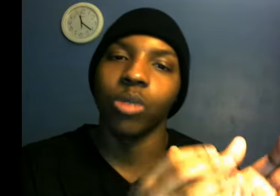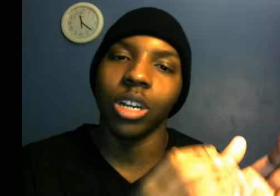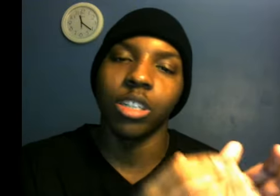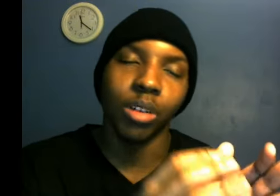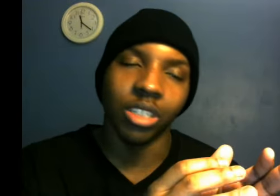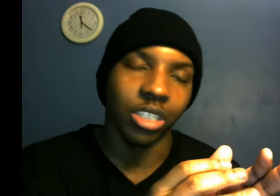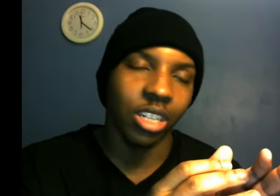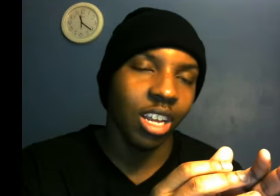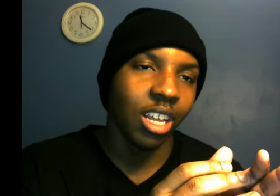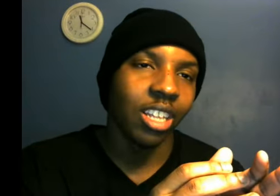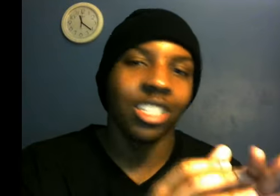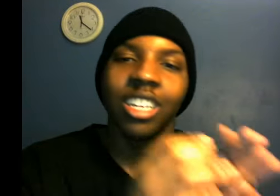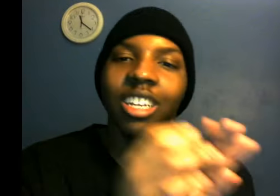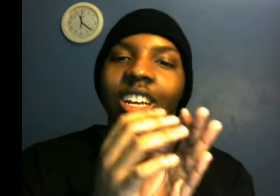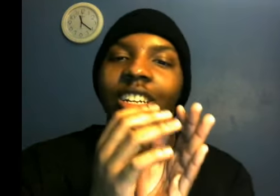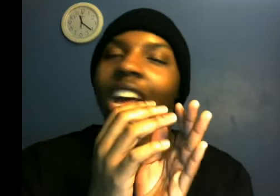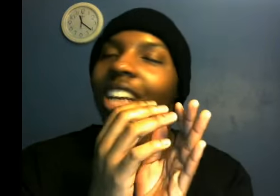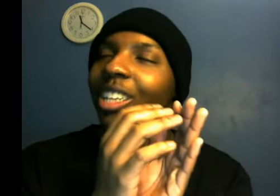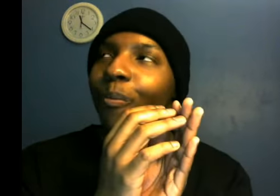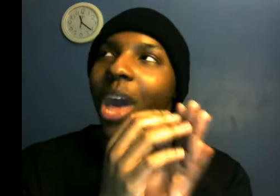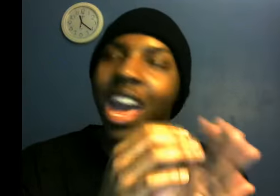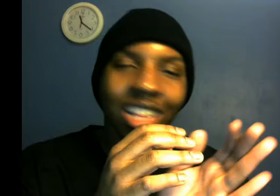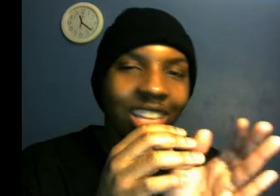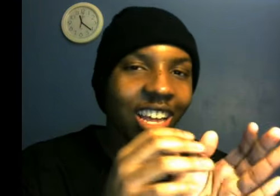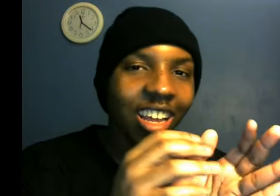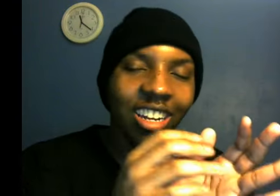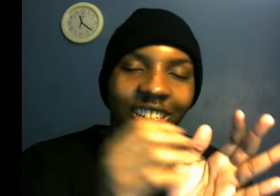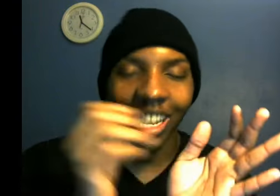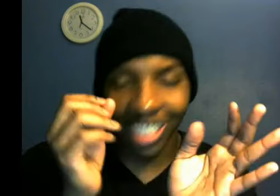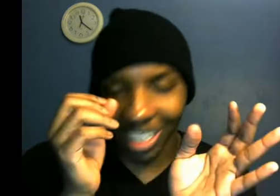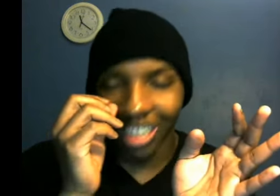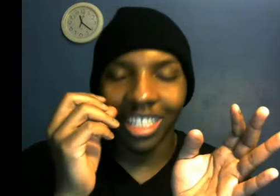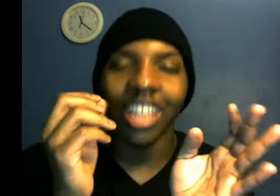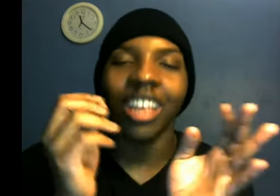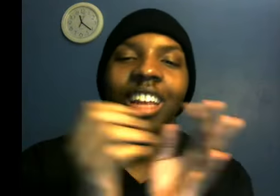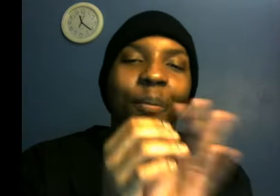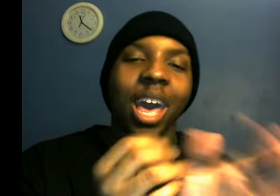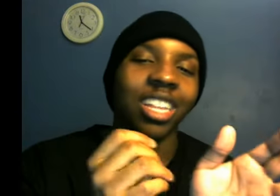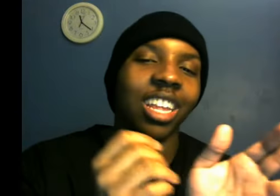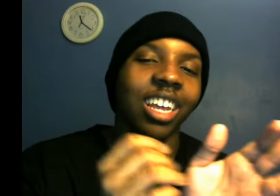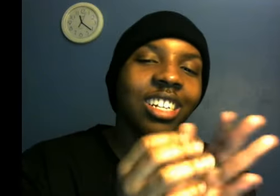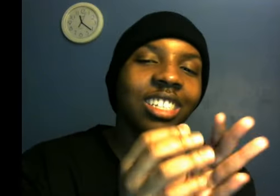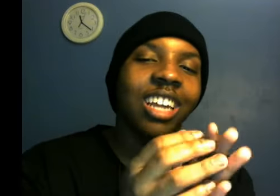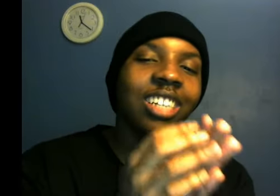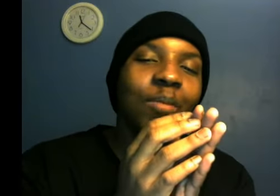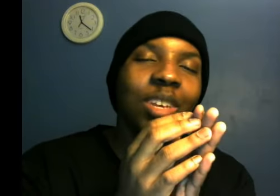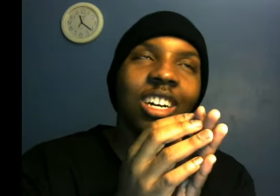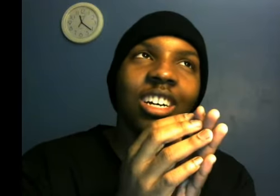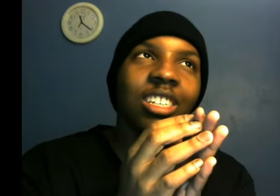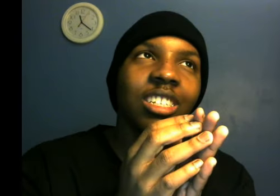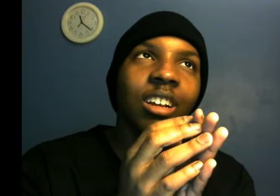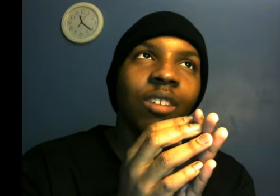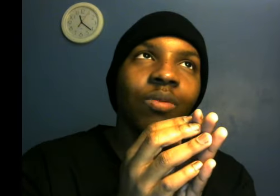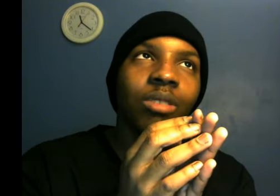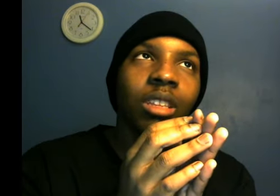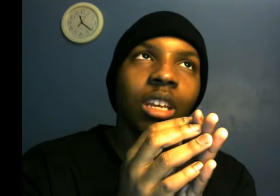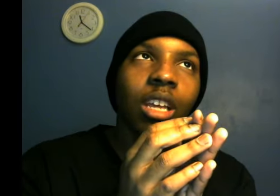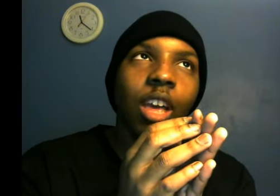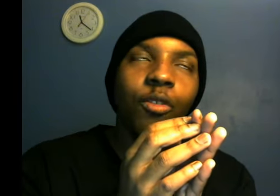Reggie Bush. Reggie See, that's a bad thing and that's a good thing and a bad thing at the same time. Because if